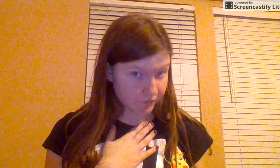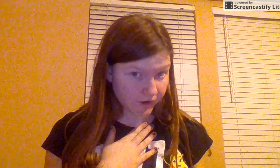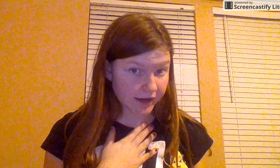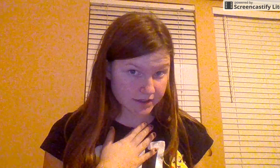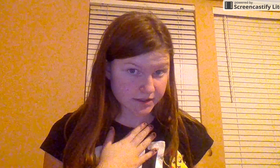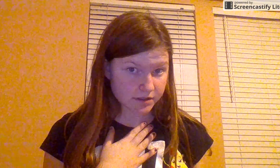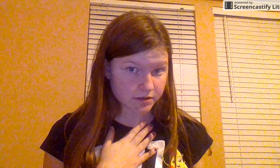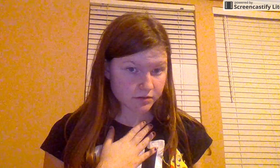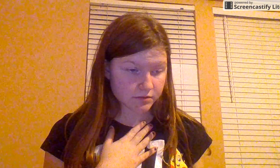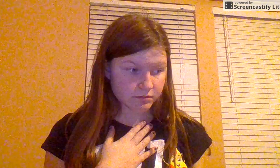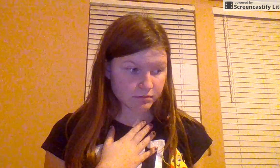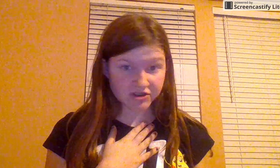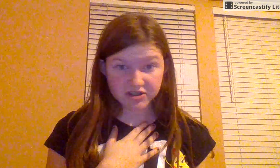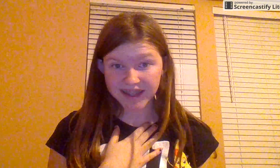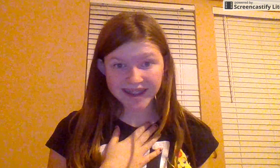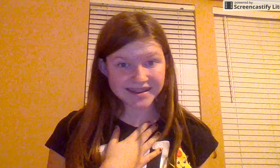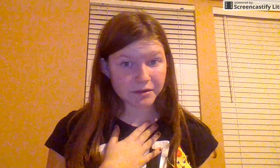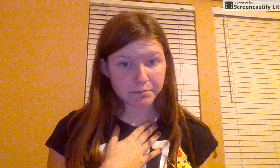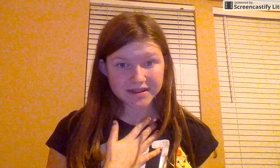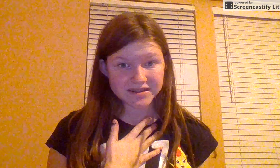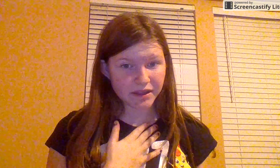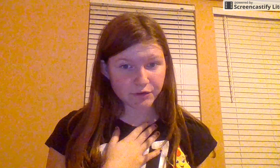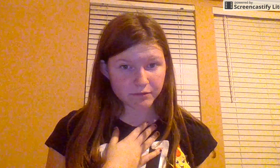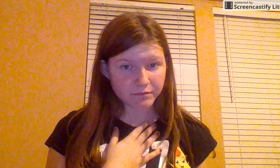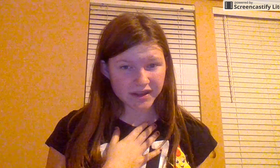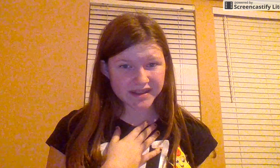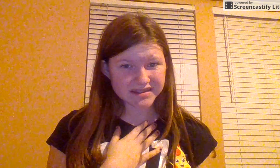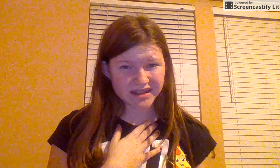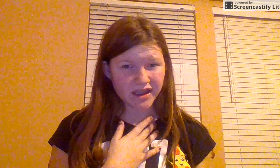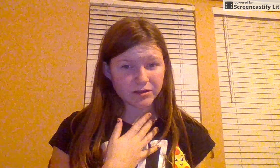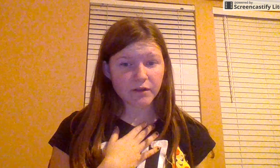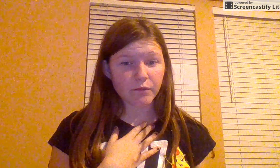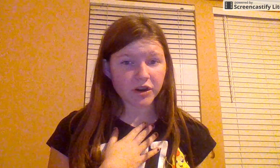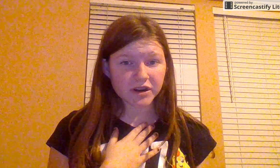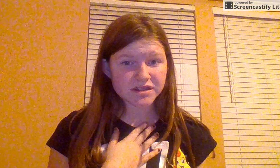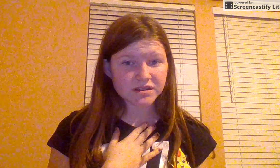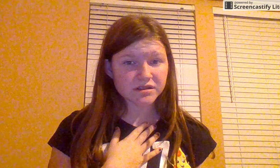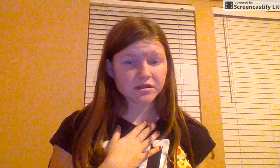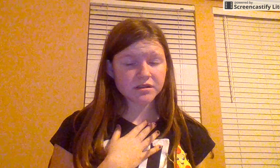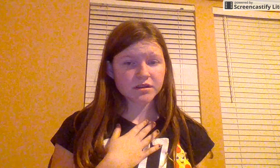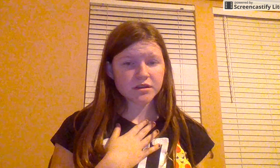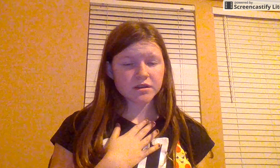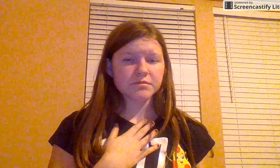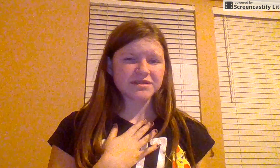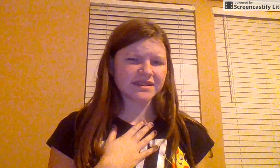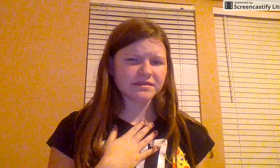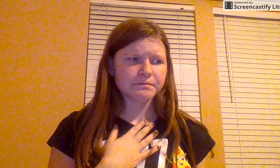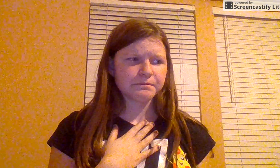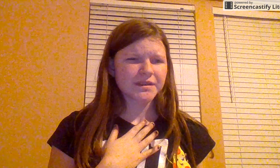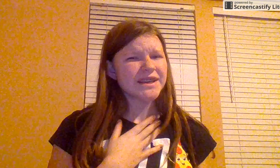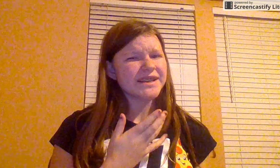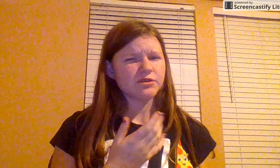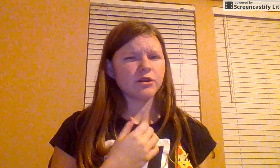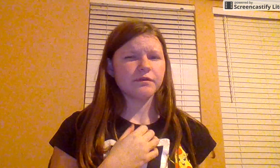friends. They just can't get back together. I guess that's not how love works. Besides, he is a girlfriend.